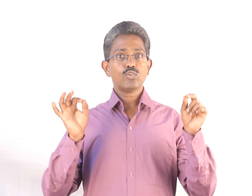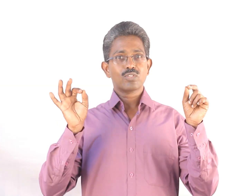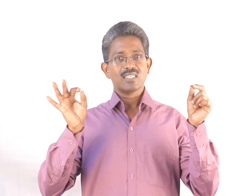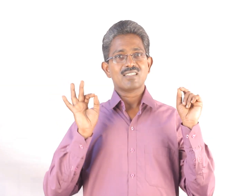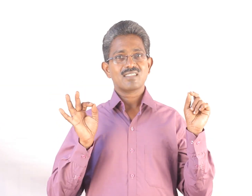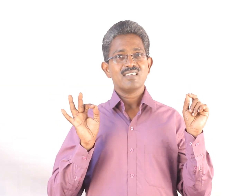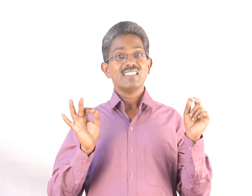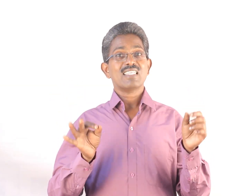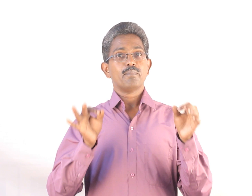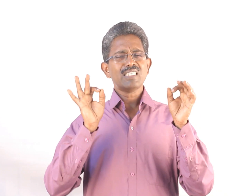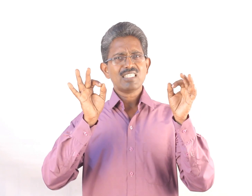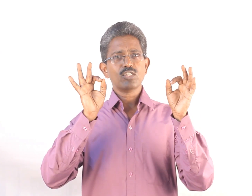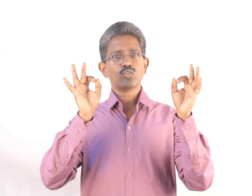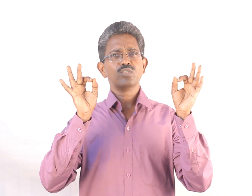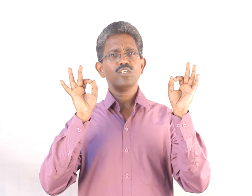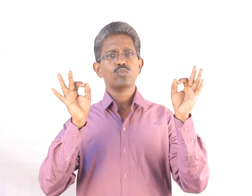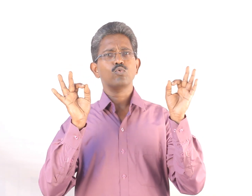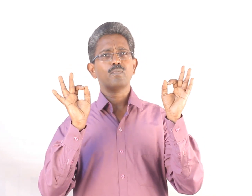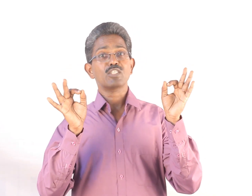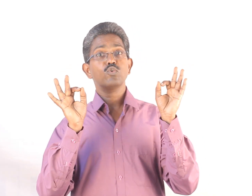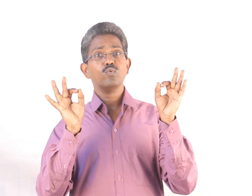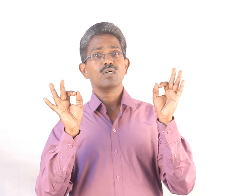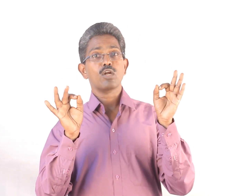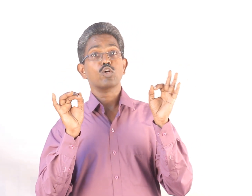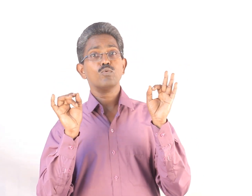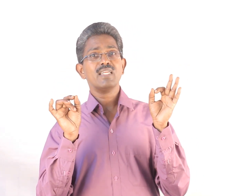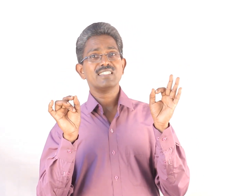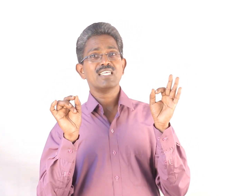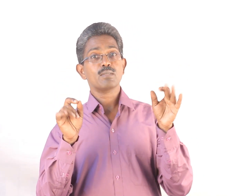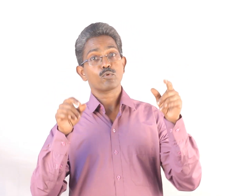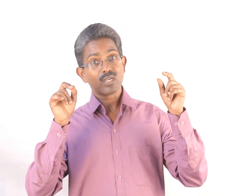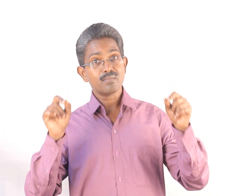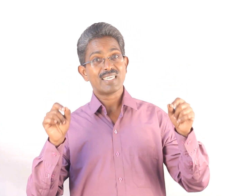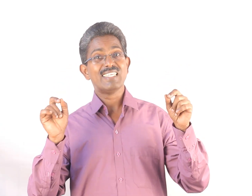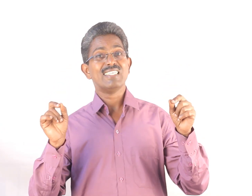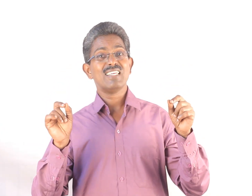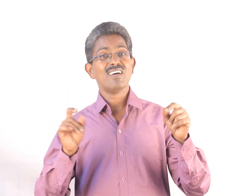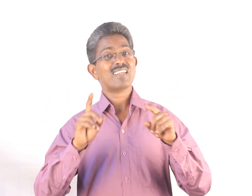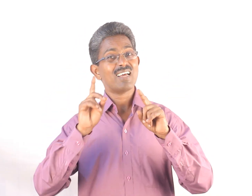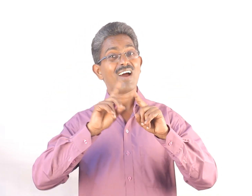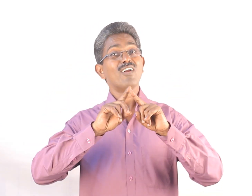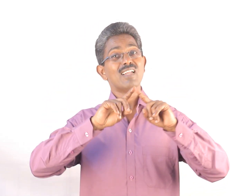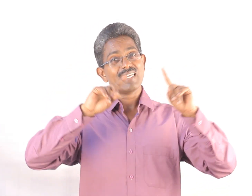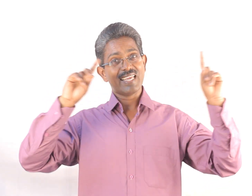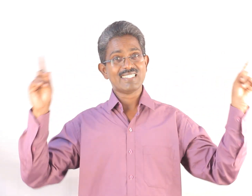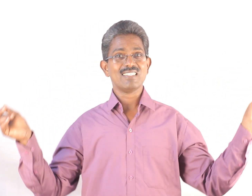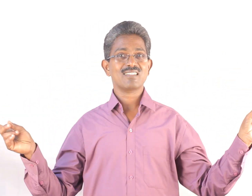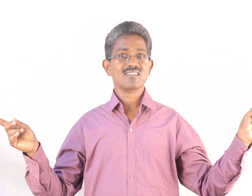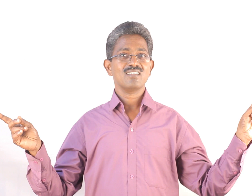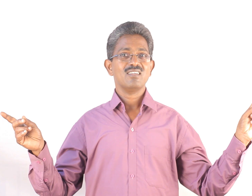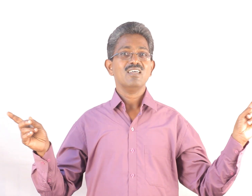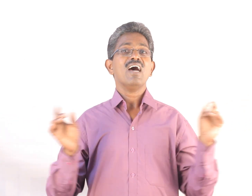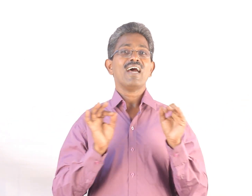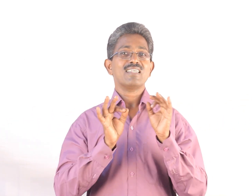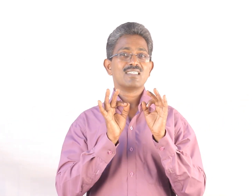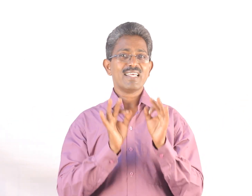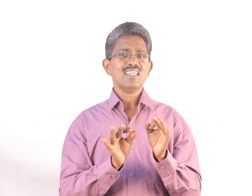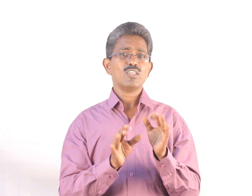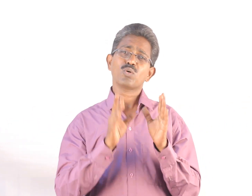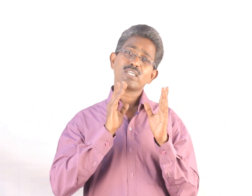Institutions. See, the best institution to pursue your automobile engineering program in India are all IITs. And then you